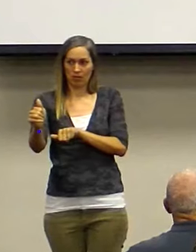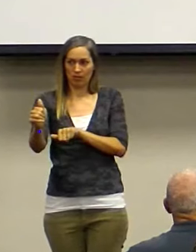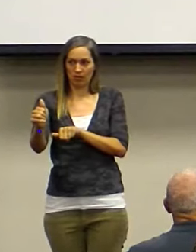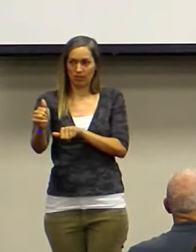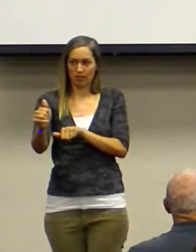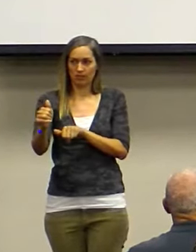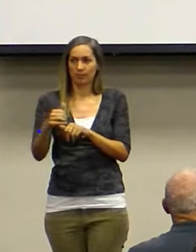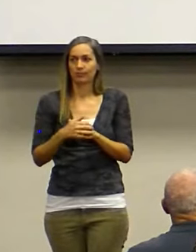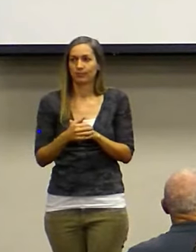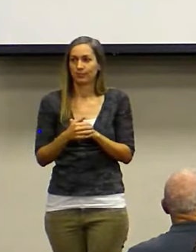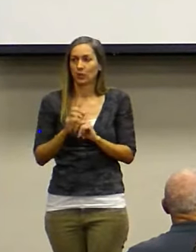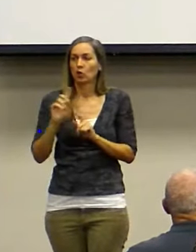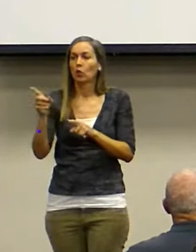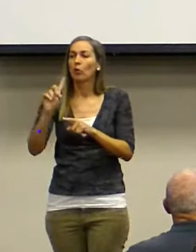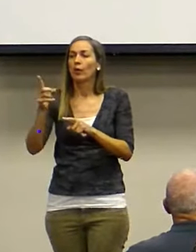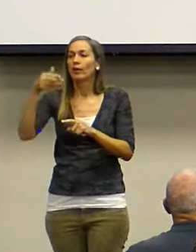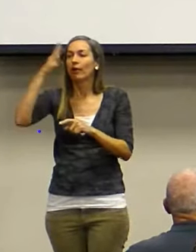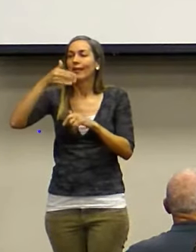Lord sent him.